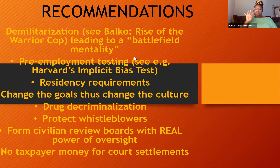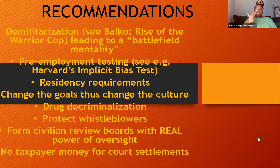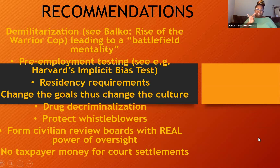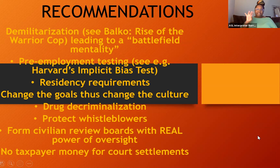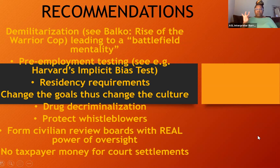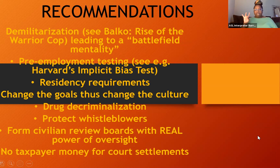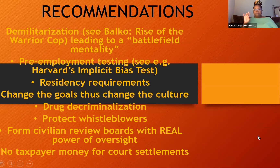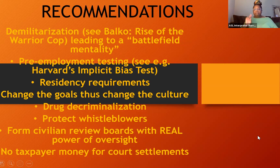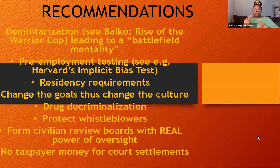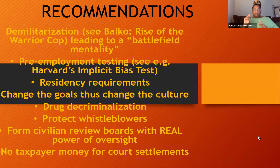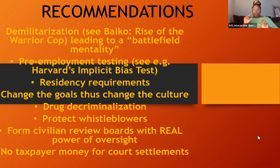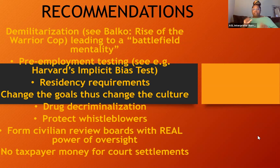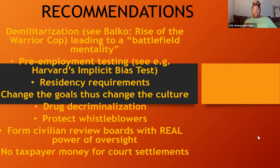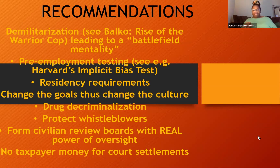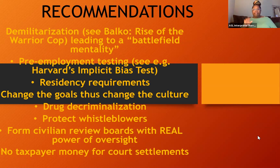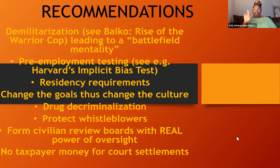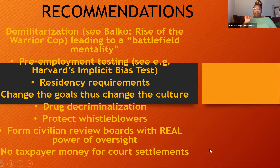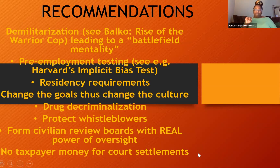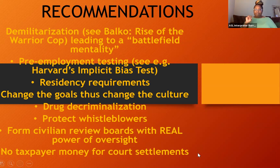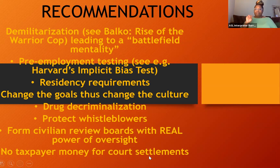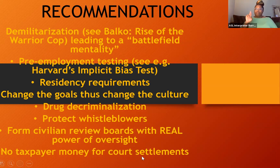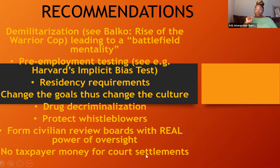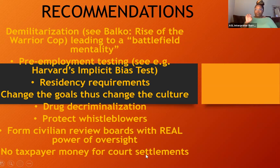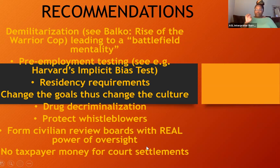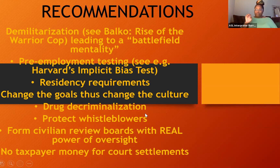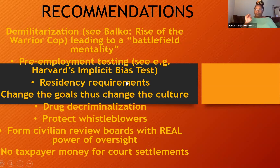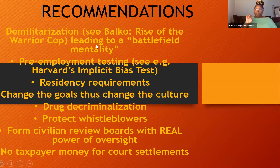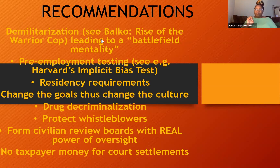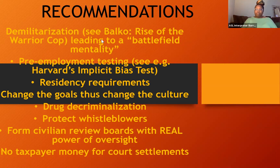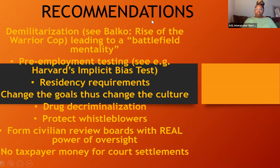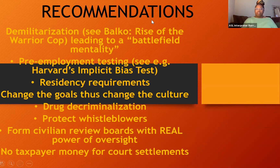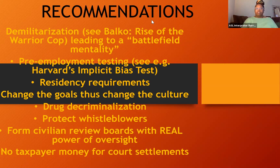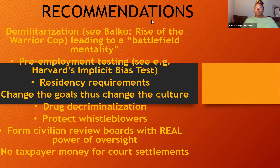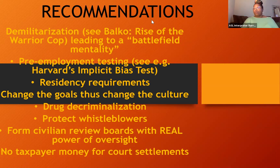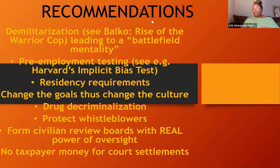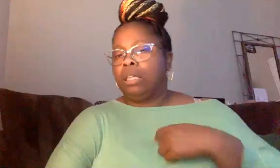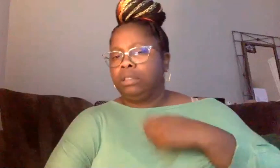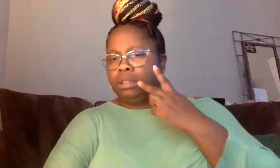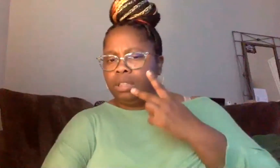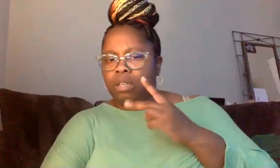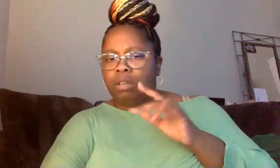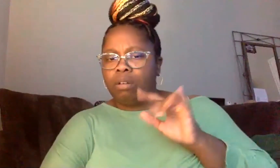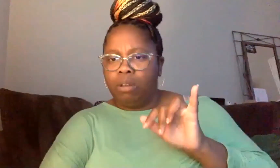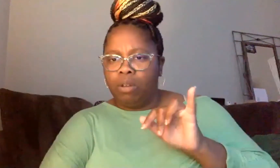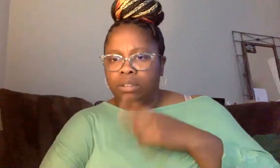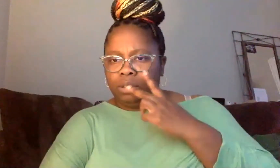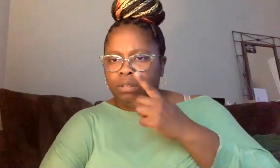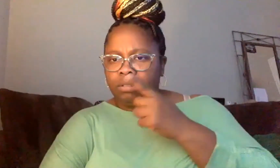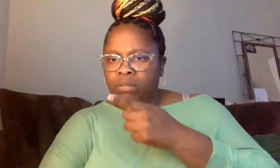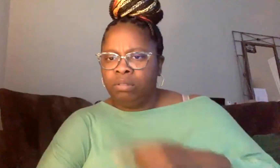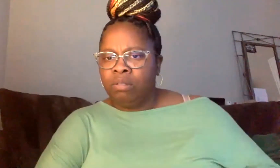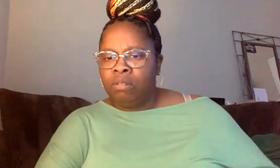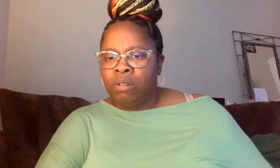unmute you. So, um, uh, yes, I see. I think, uh, Ahlam had a question. Um,